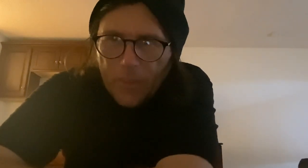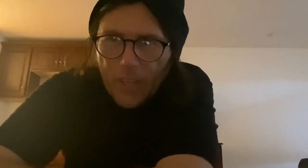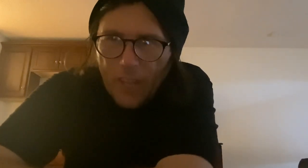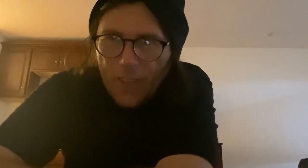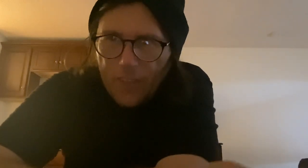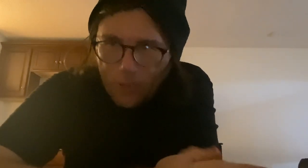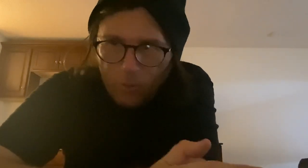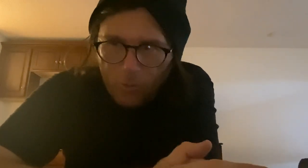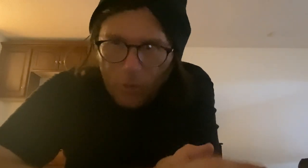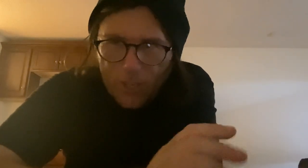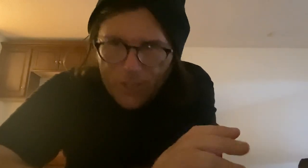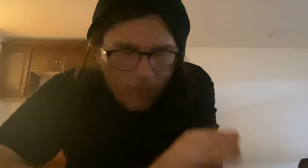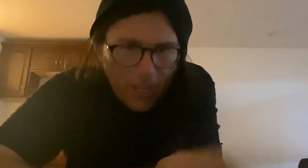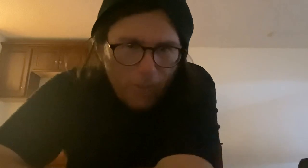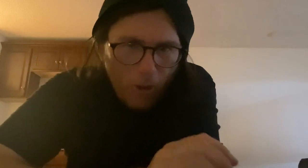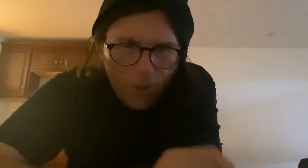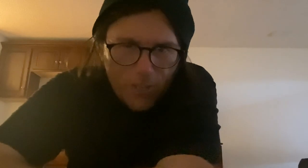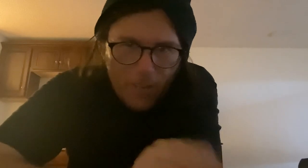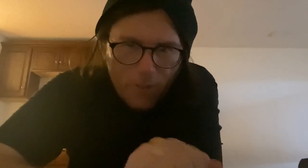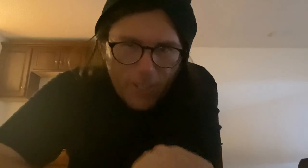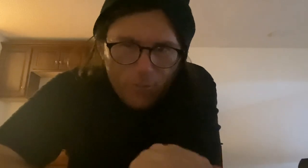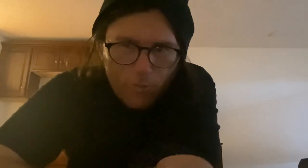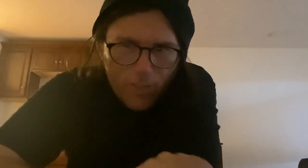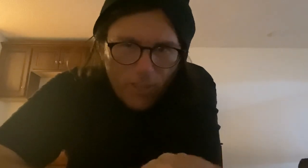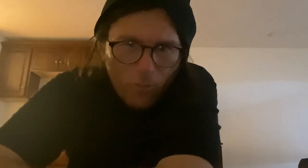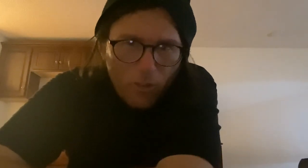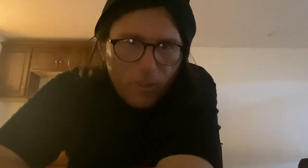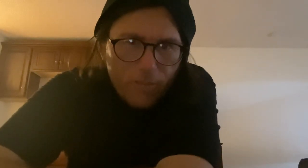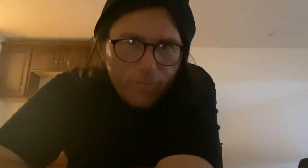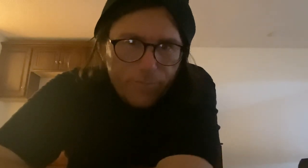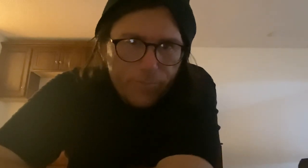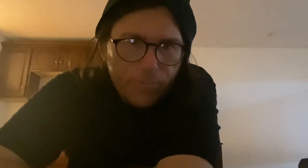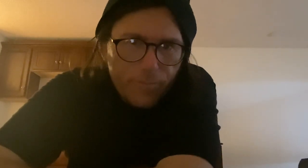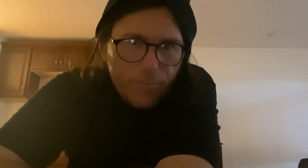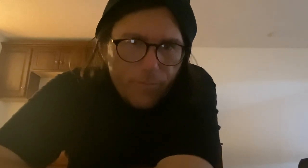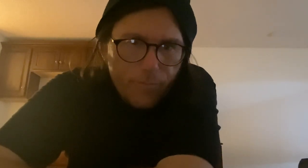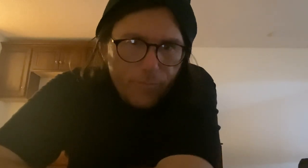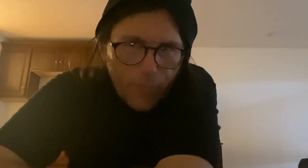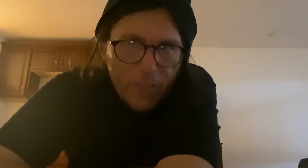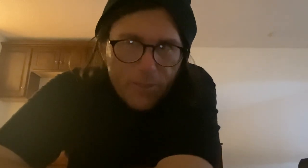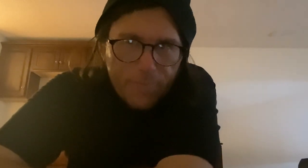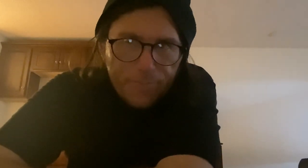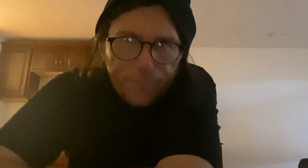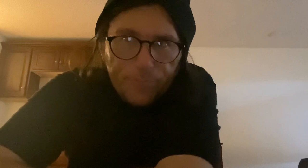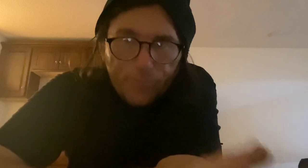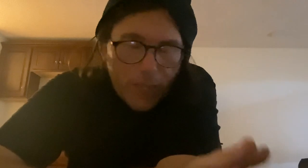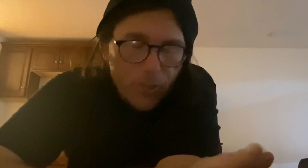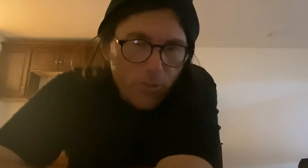And then they're going to realize that they're going to have a hard time trying to sell their word. Yes, that's true.